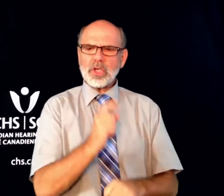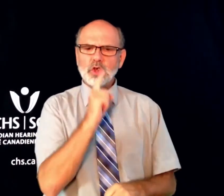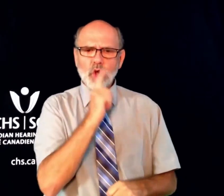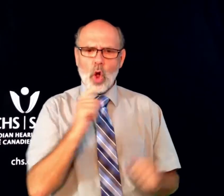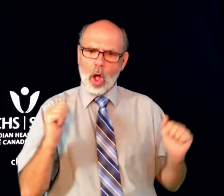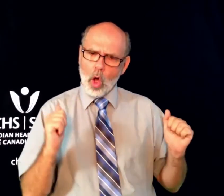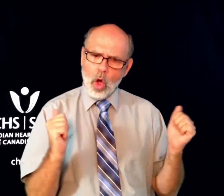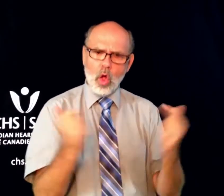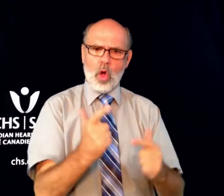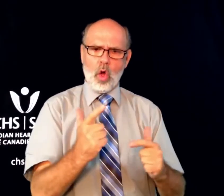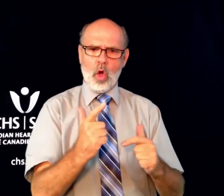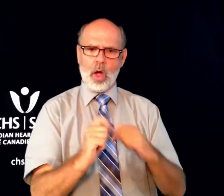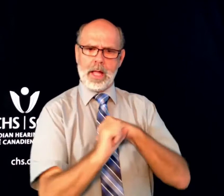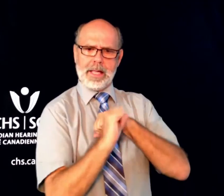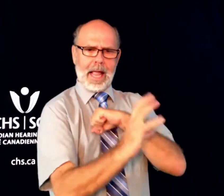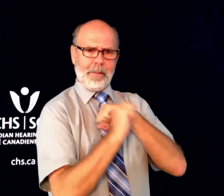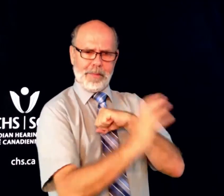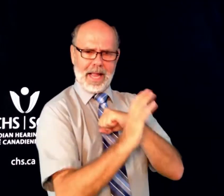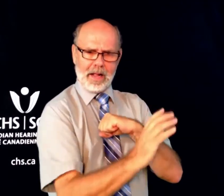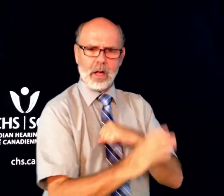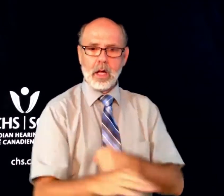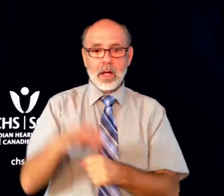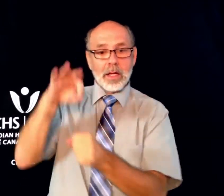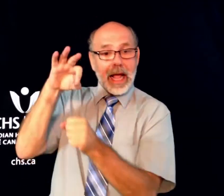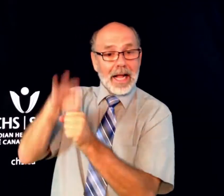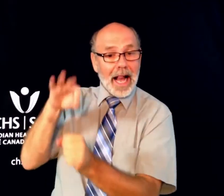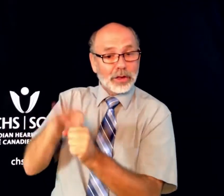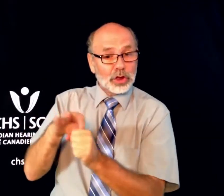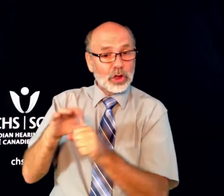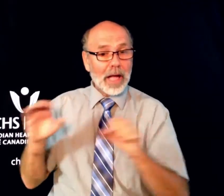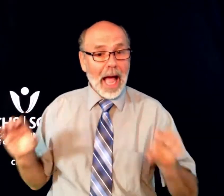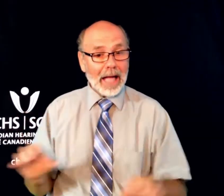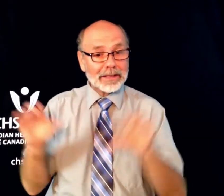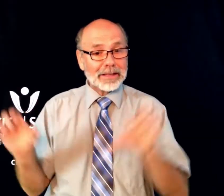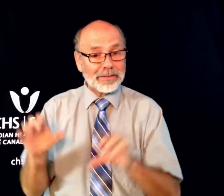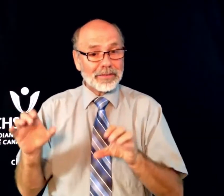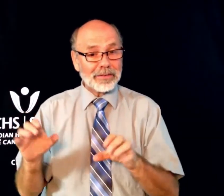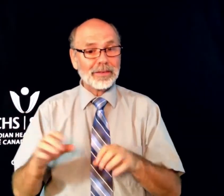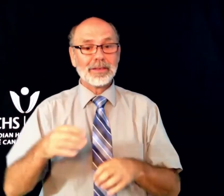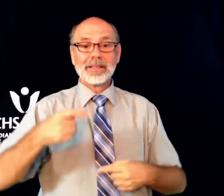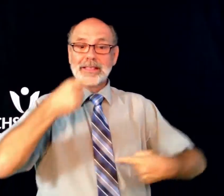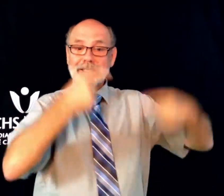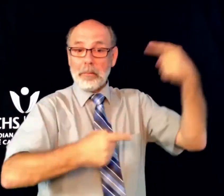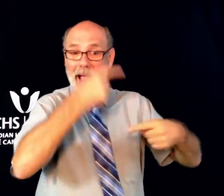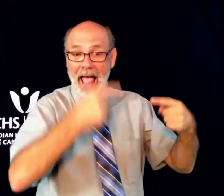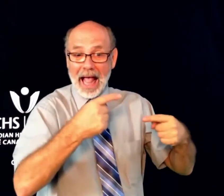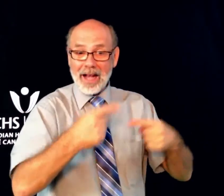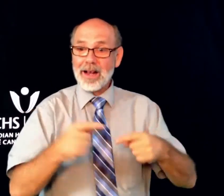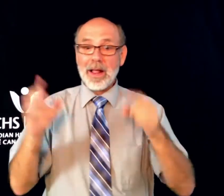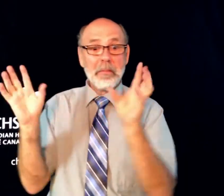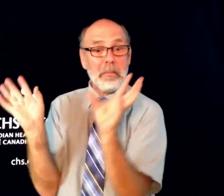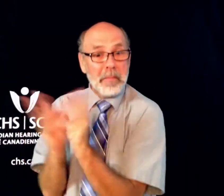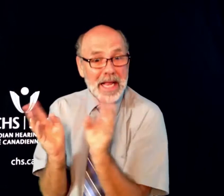We must take action to make sure campaigns, election activities, debates,